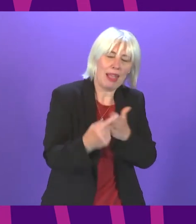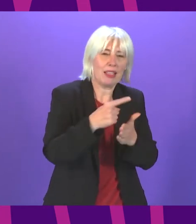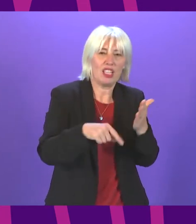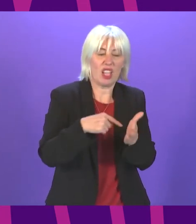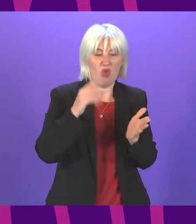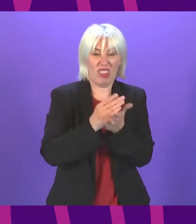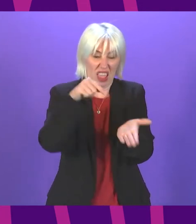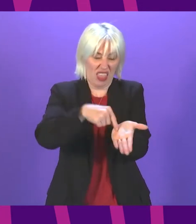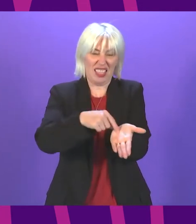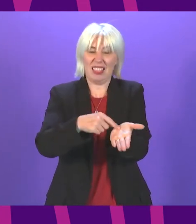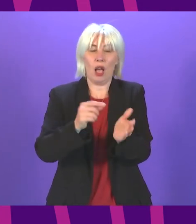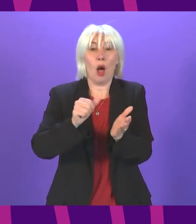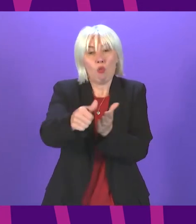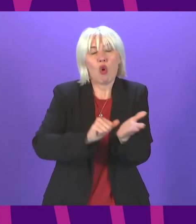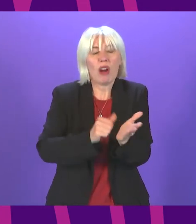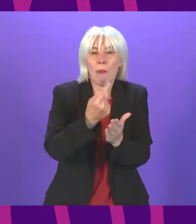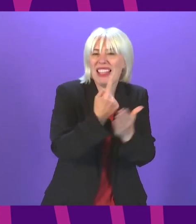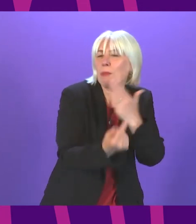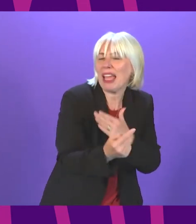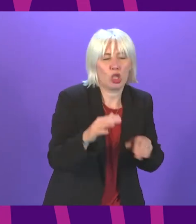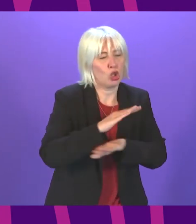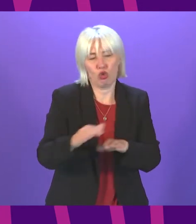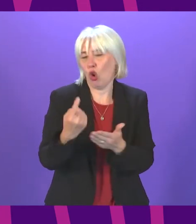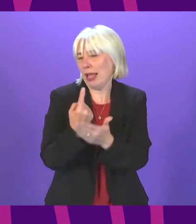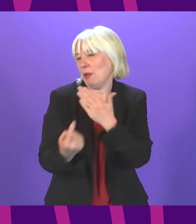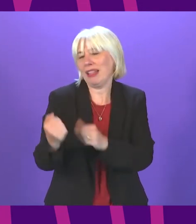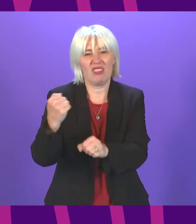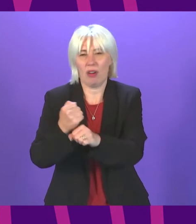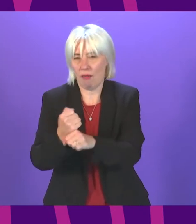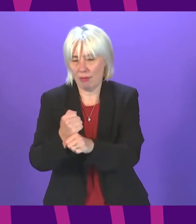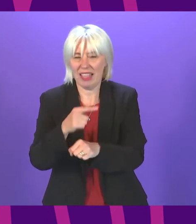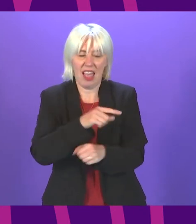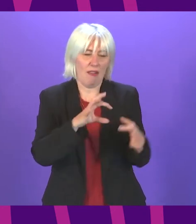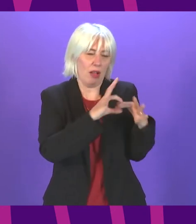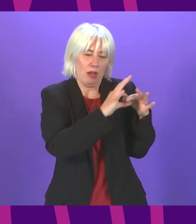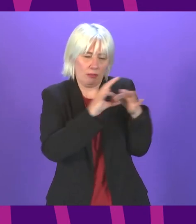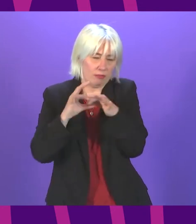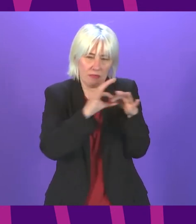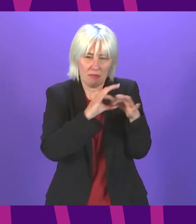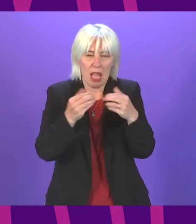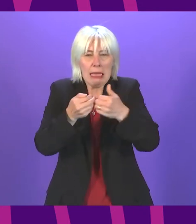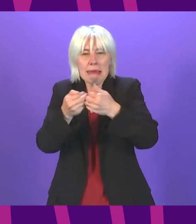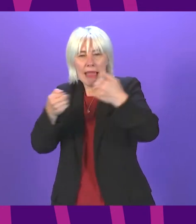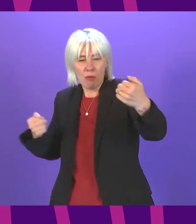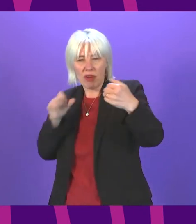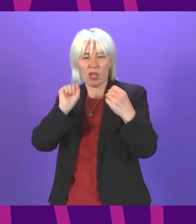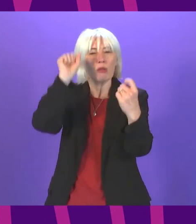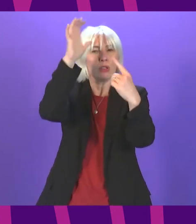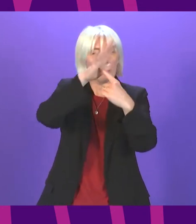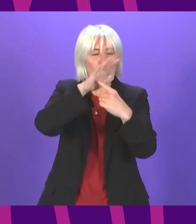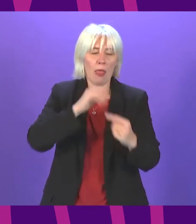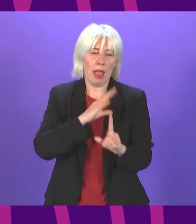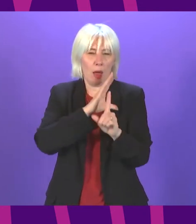for independence not a programme for government and so long as this coalition continues to put separation at the top of their plans the Scottish